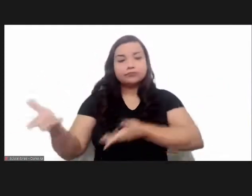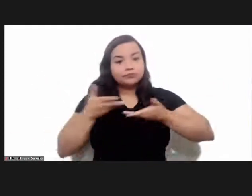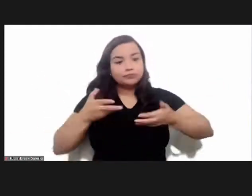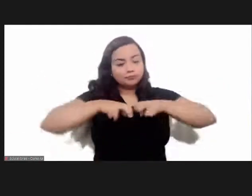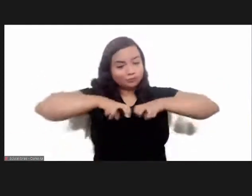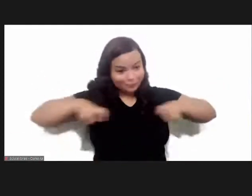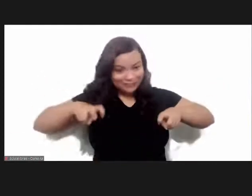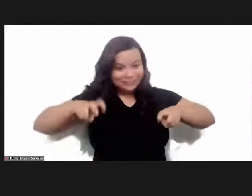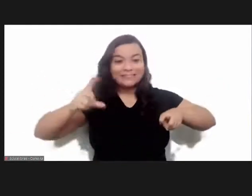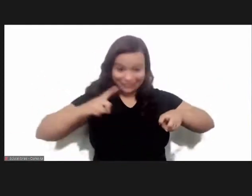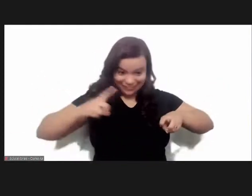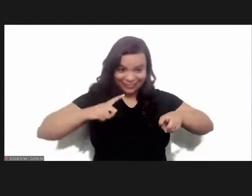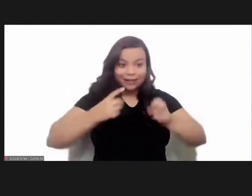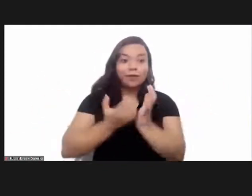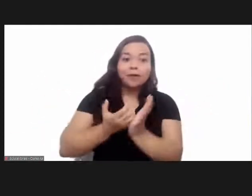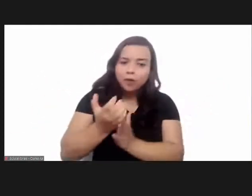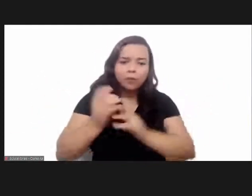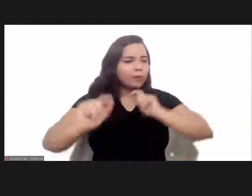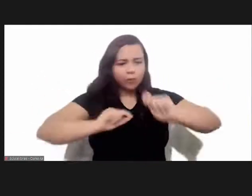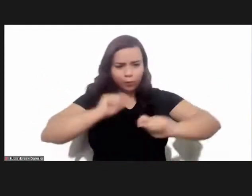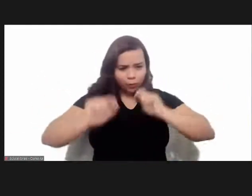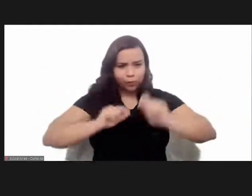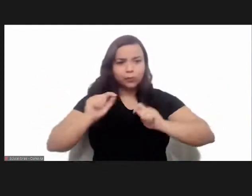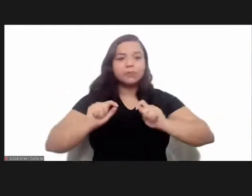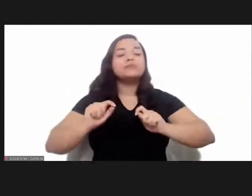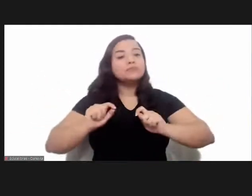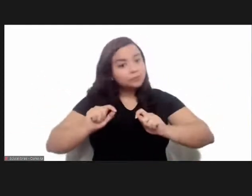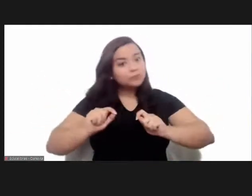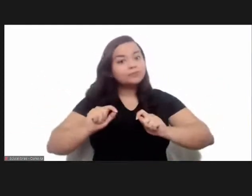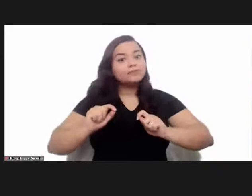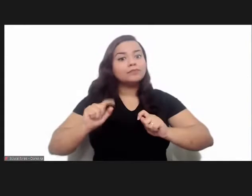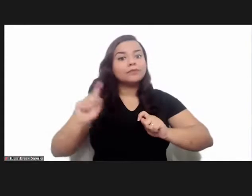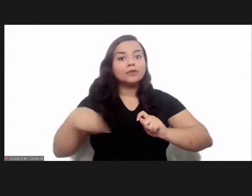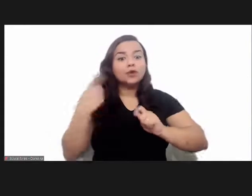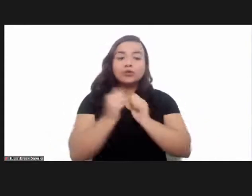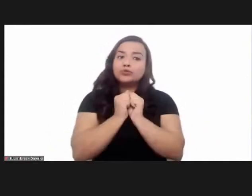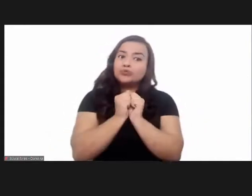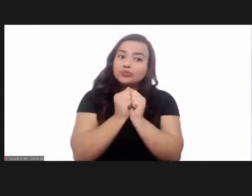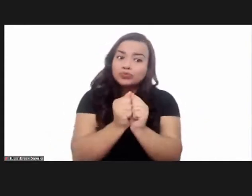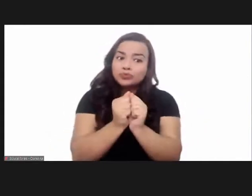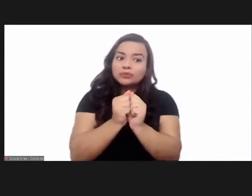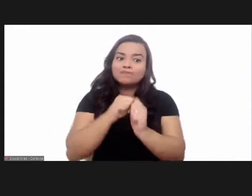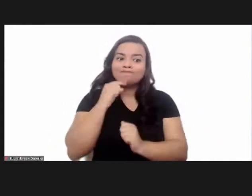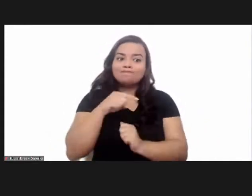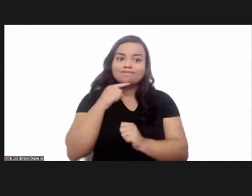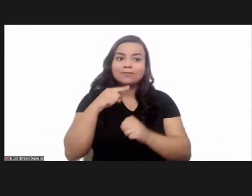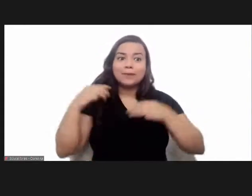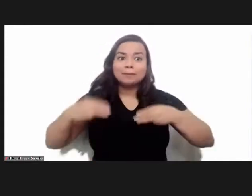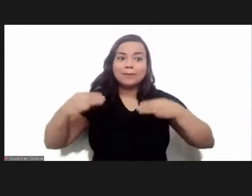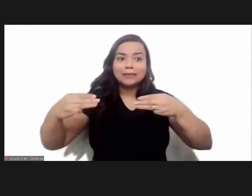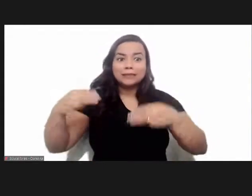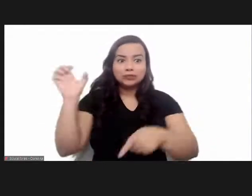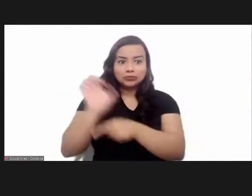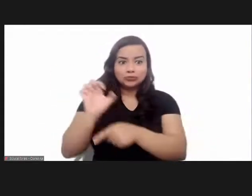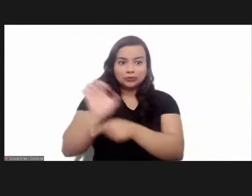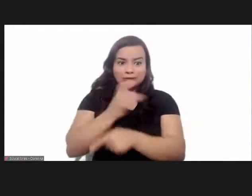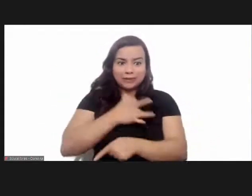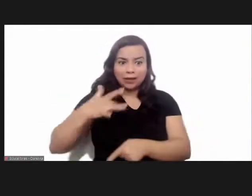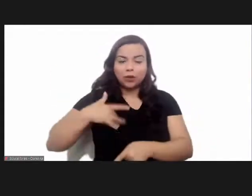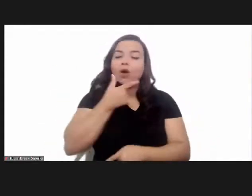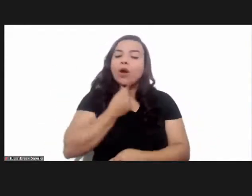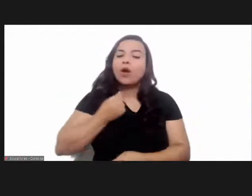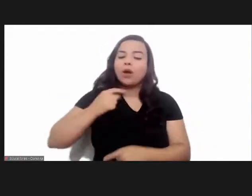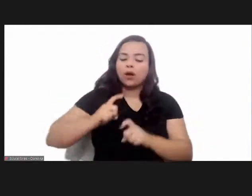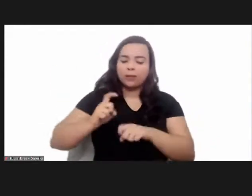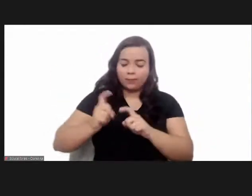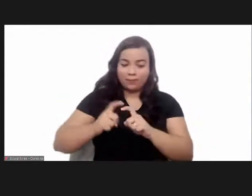We begin our opening panel. And to begin, we have the Minister of Health,